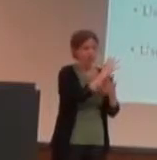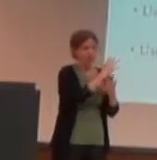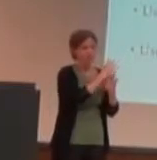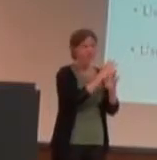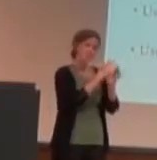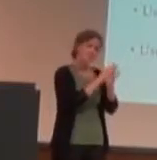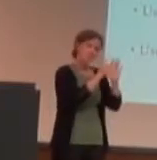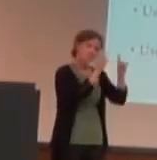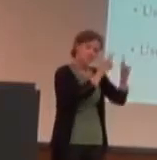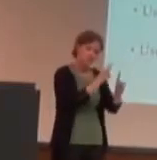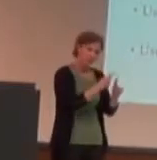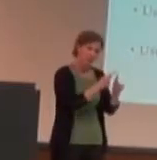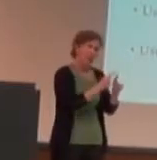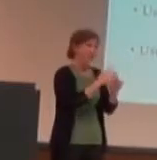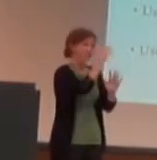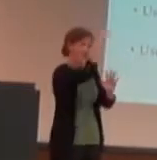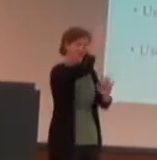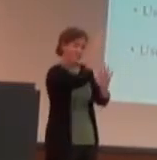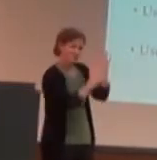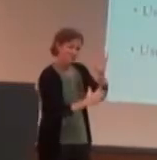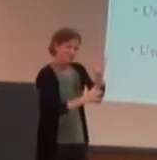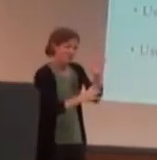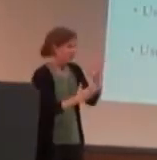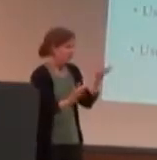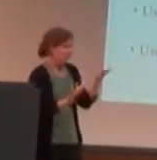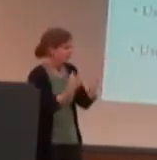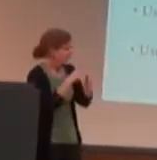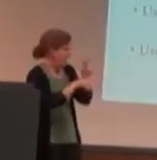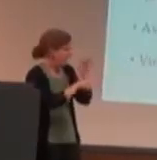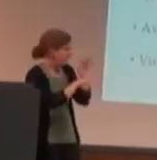text so people can easily pick out the points.